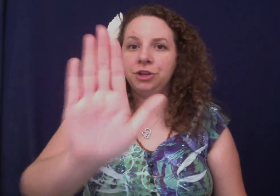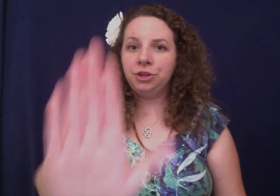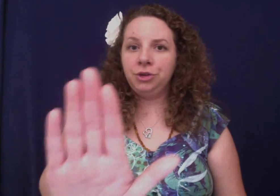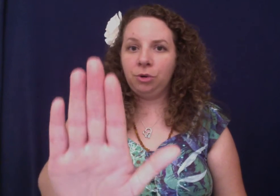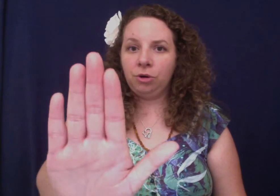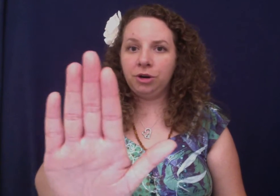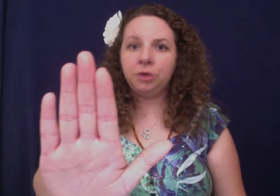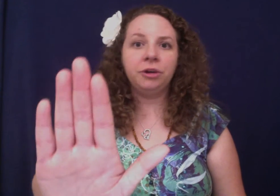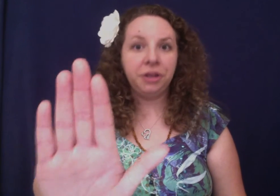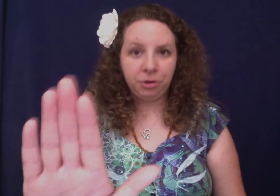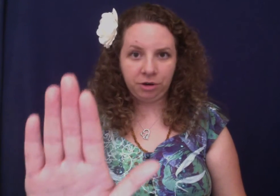your or yours,